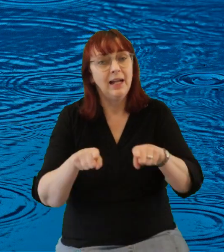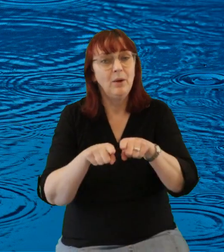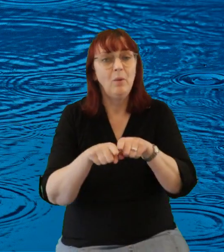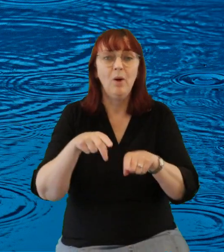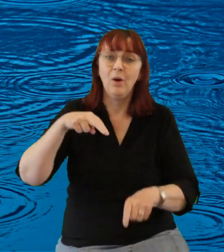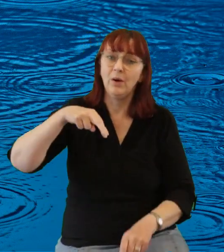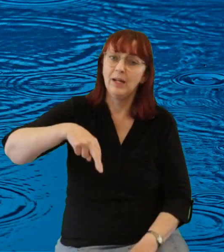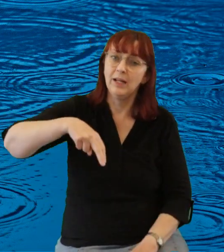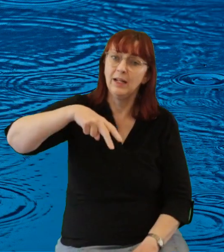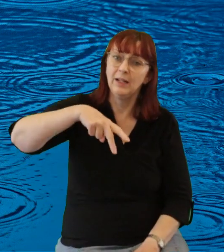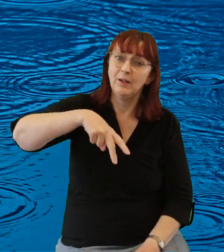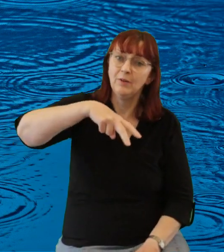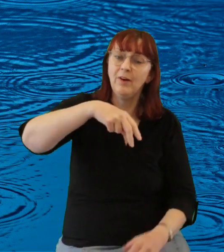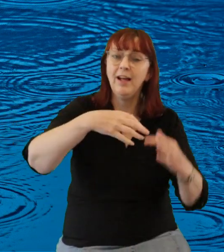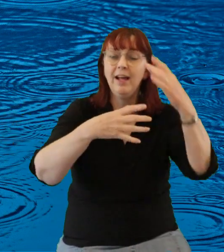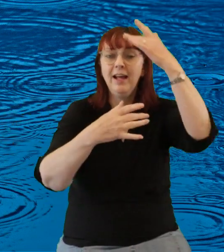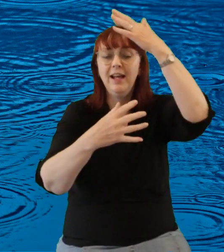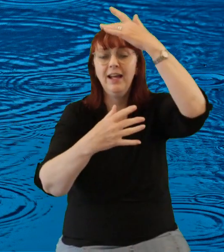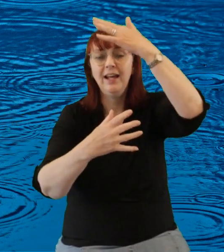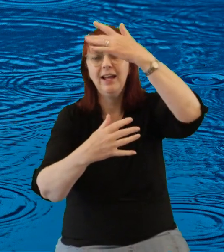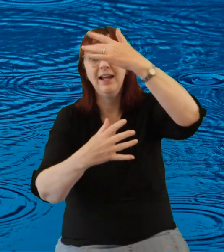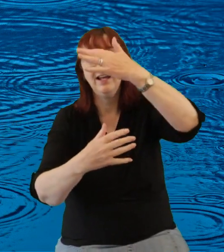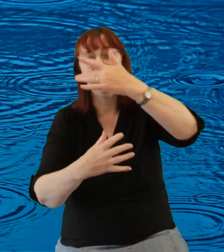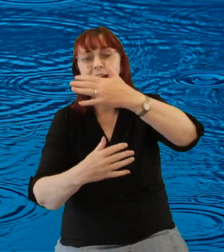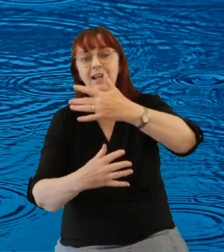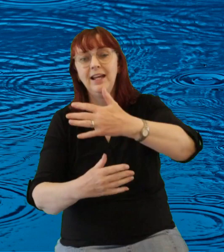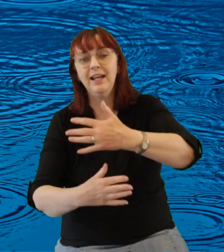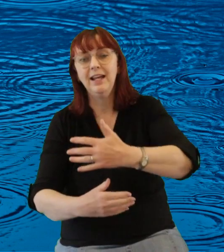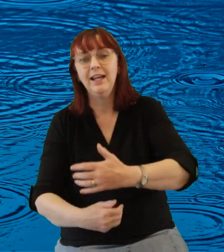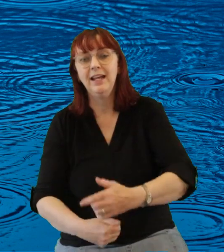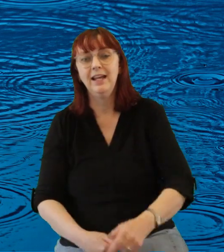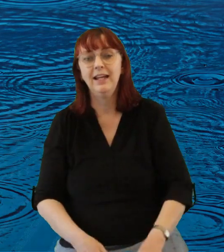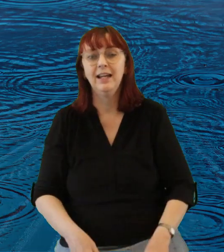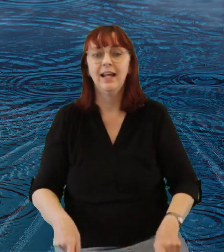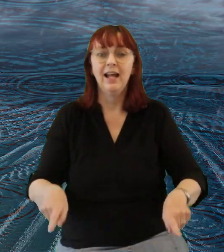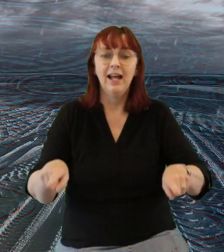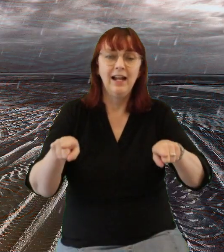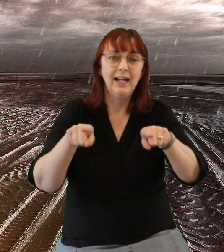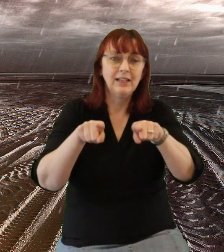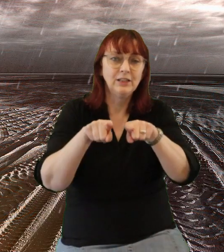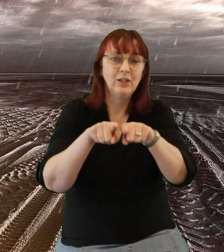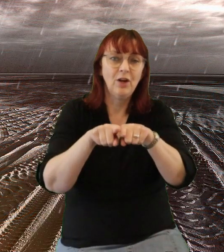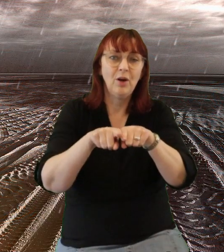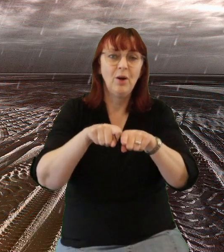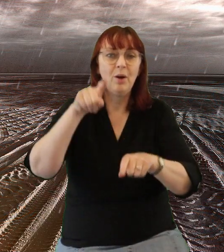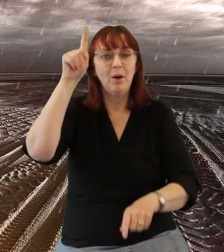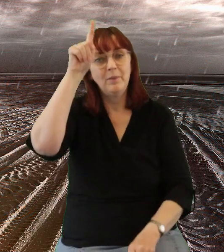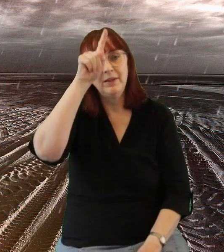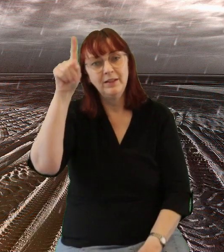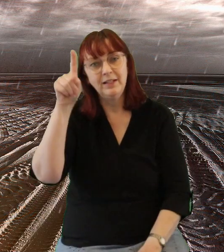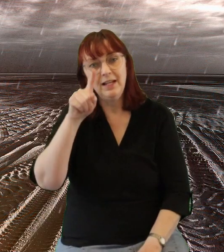like a walk in the rain, like a storm in the